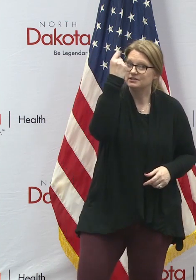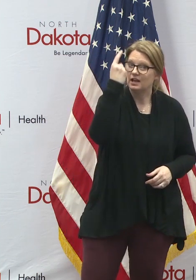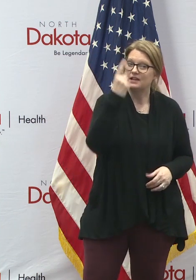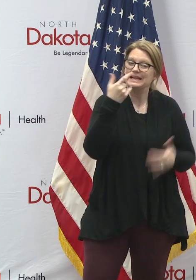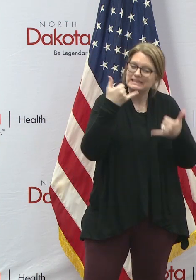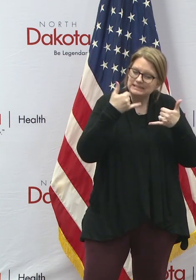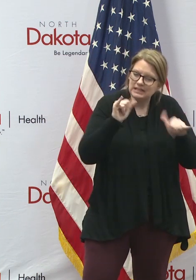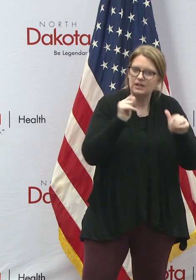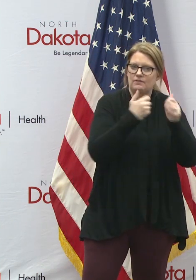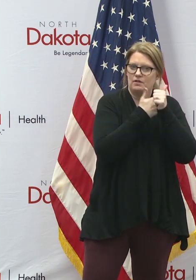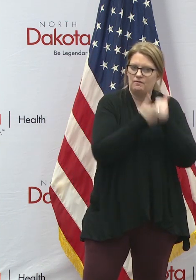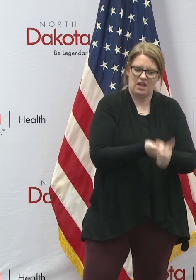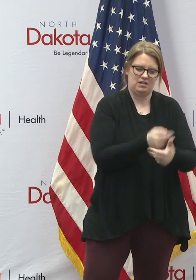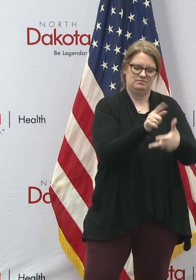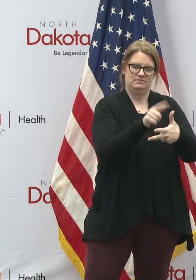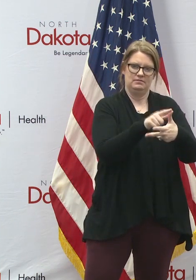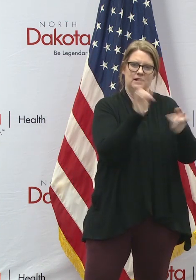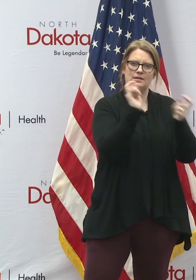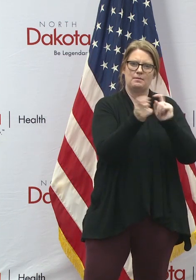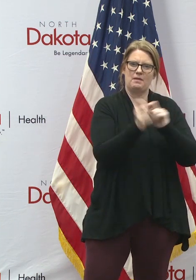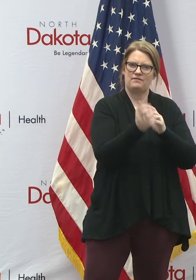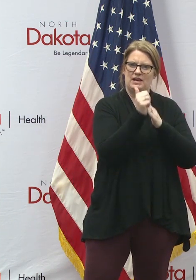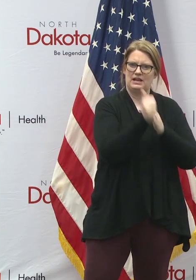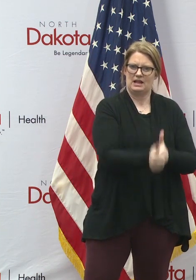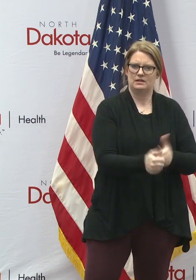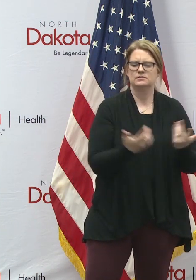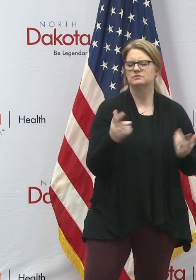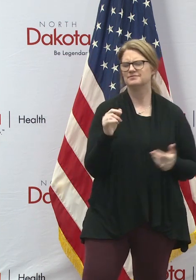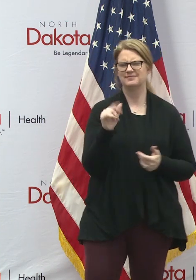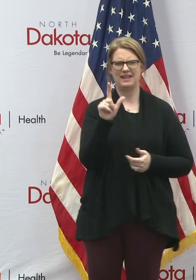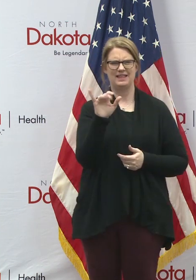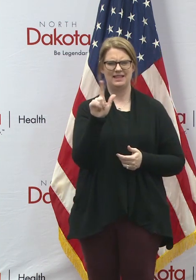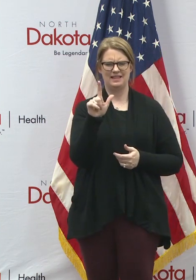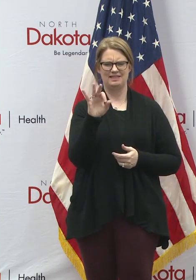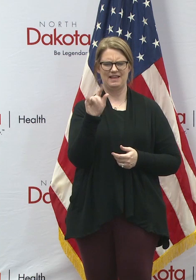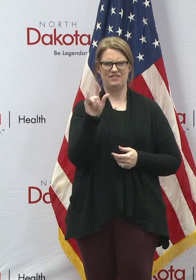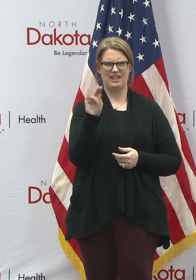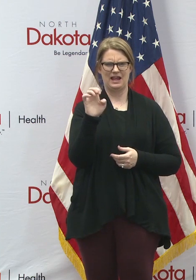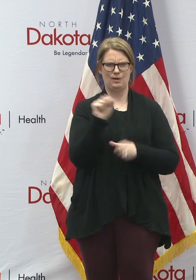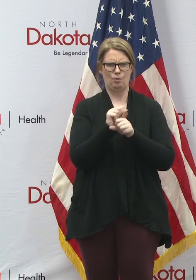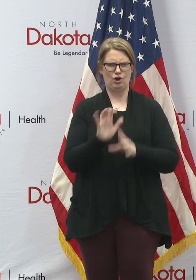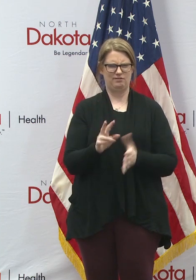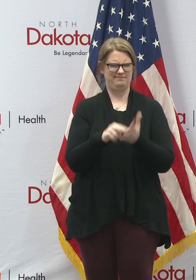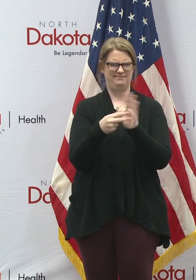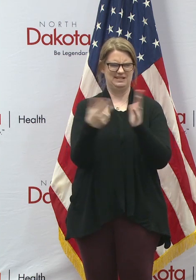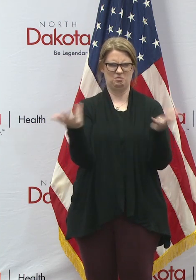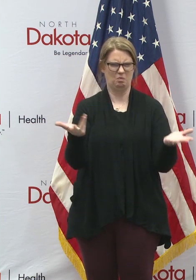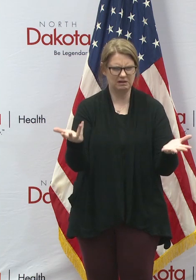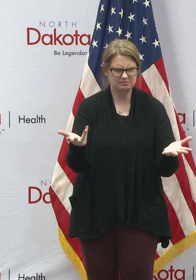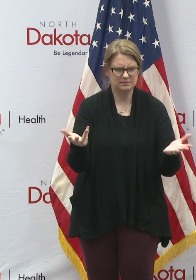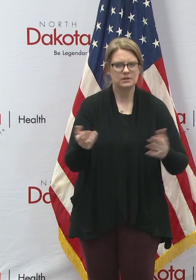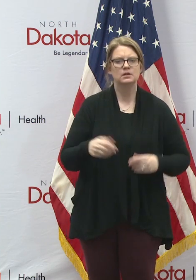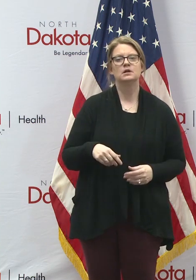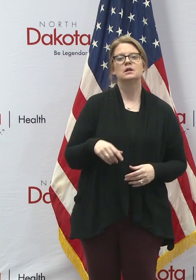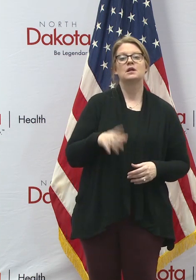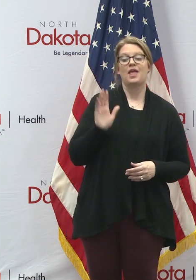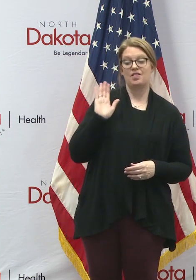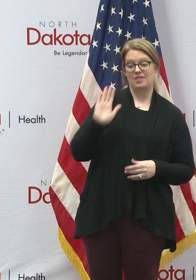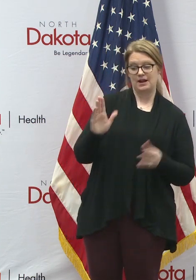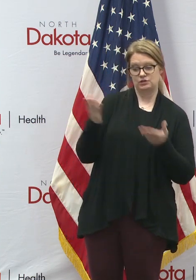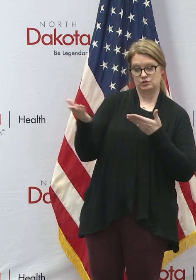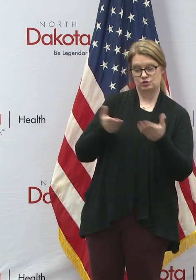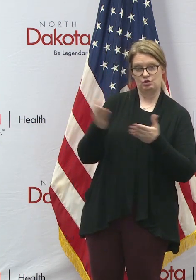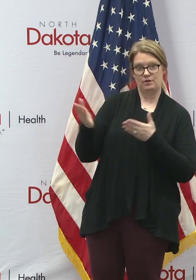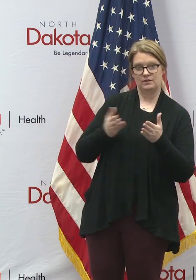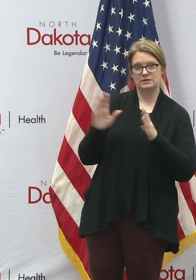guidelines. By now you're probably asking who is a lifeline worker. These are the workers whose services are necessary in meeting basic